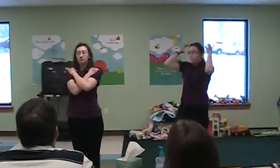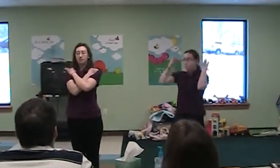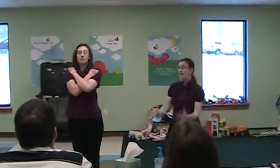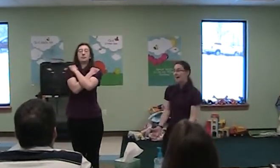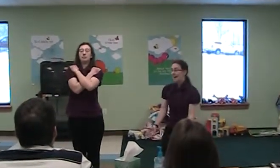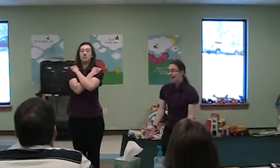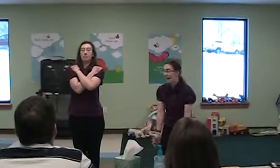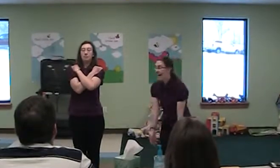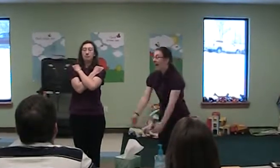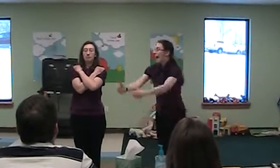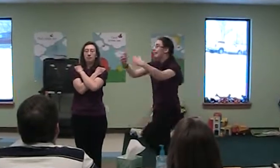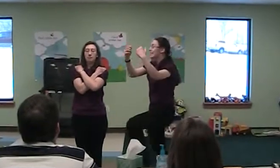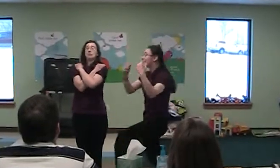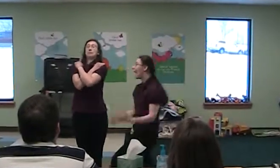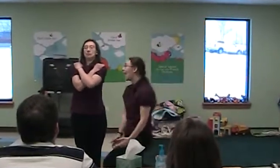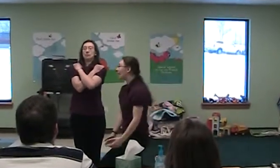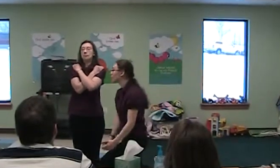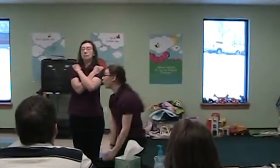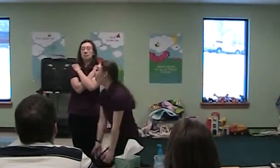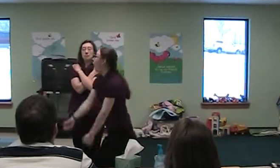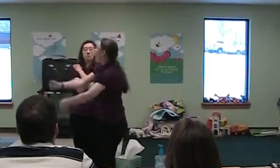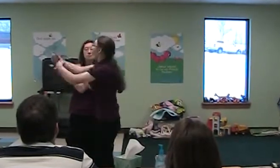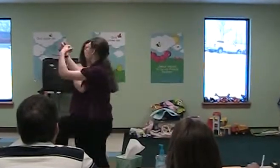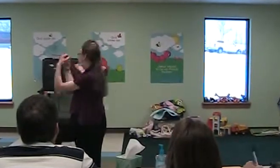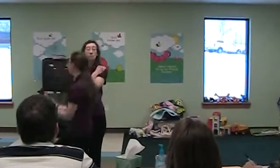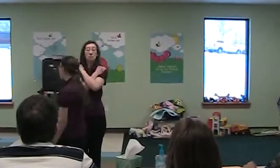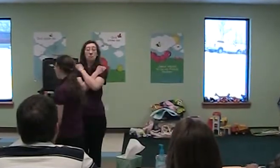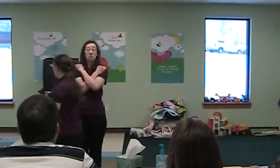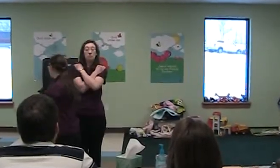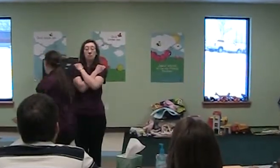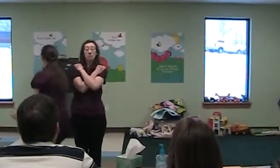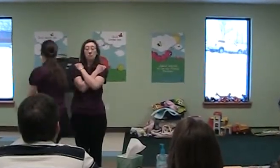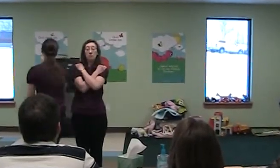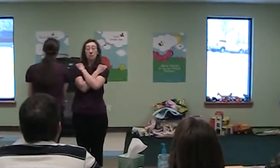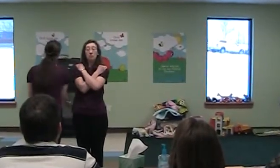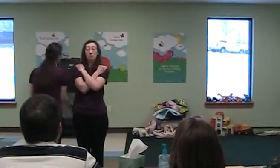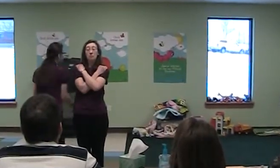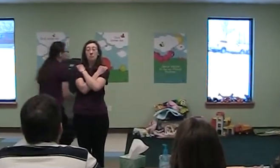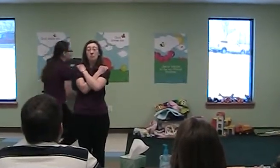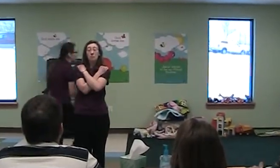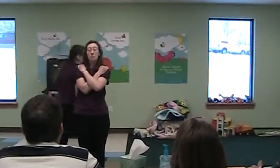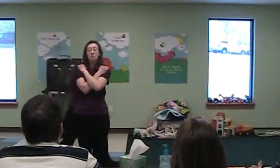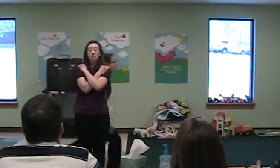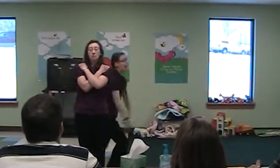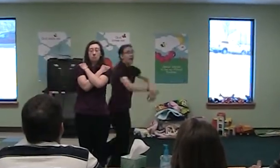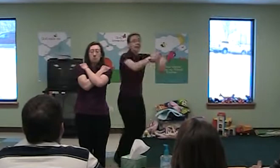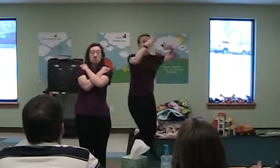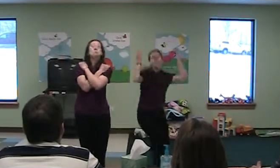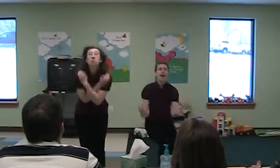Been! Dead! Three! Thousand! Year!